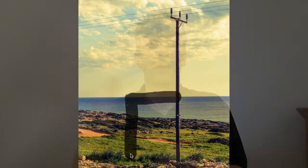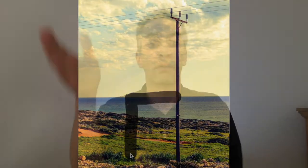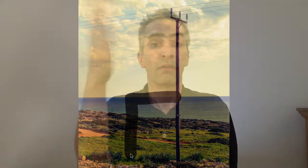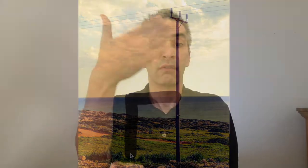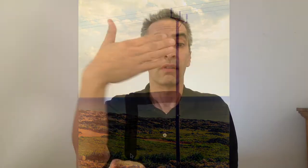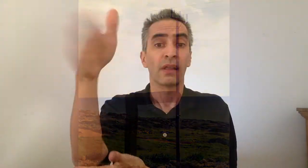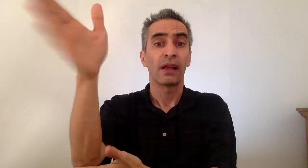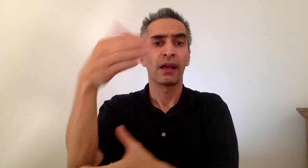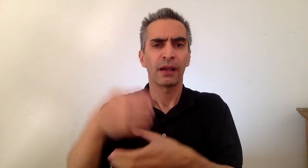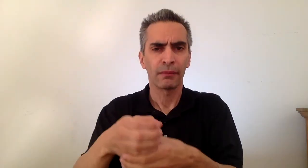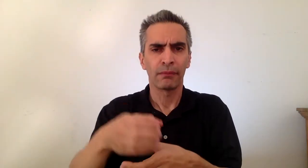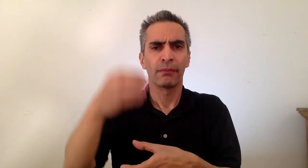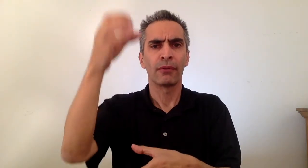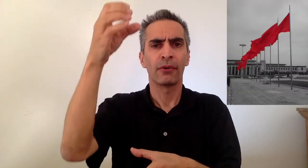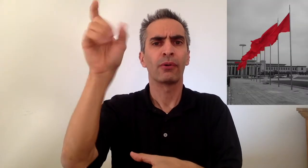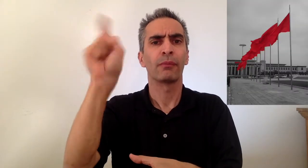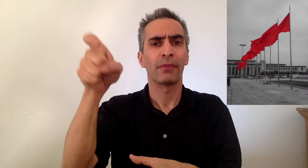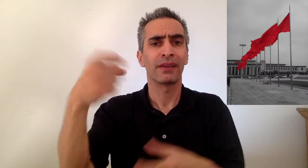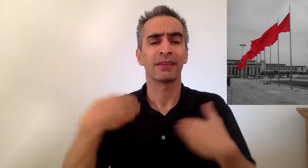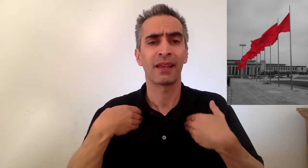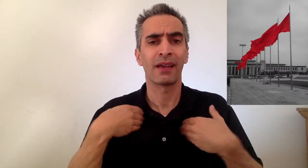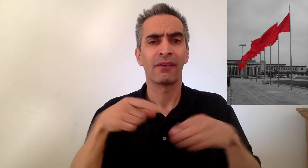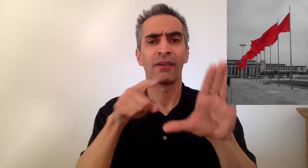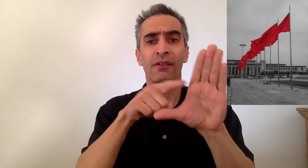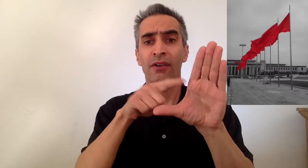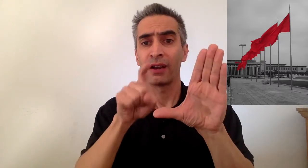Flag poles must have right angles.